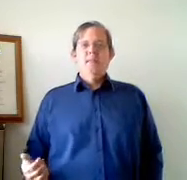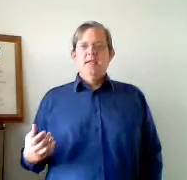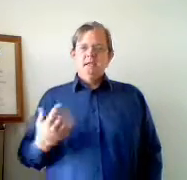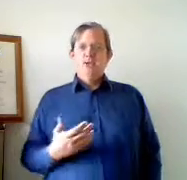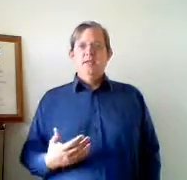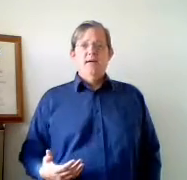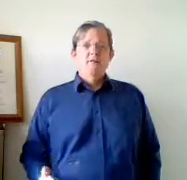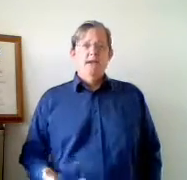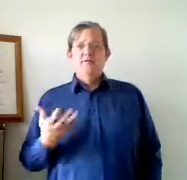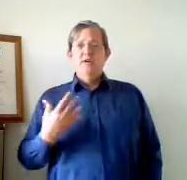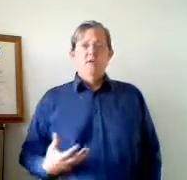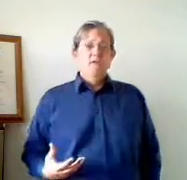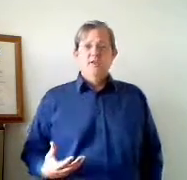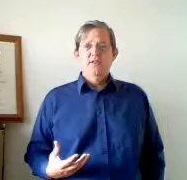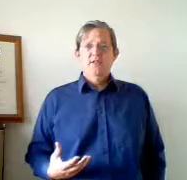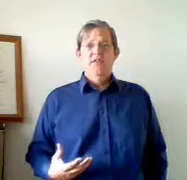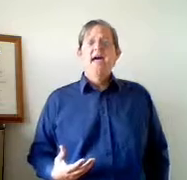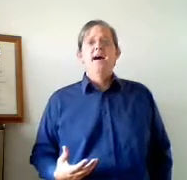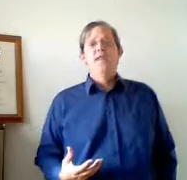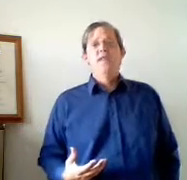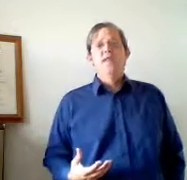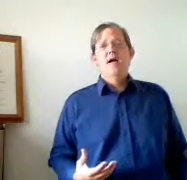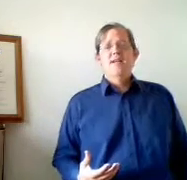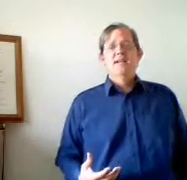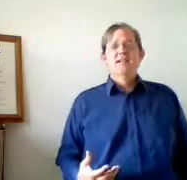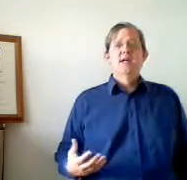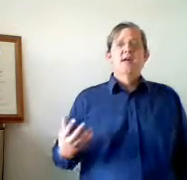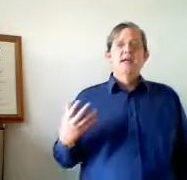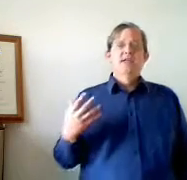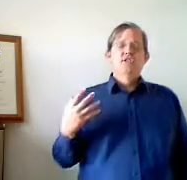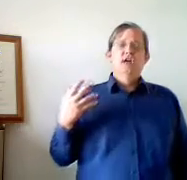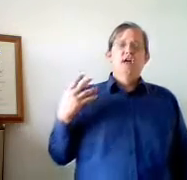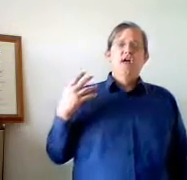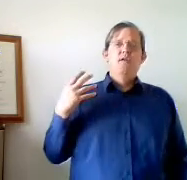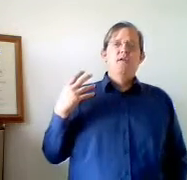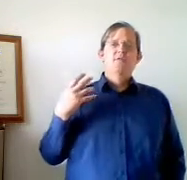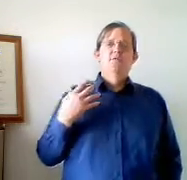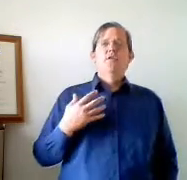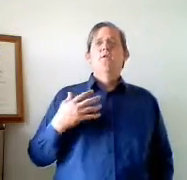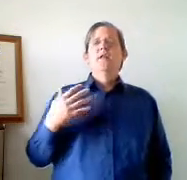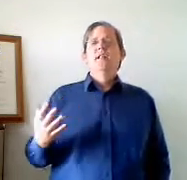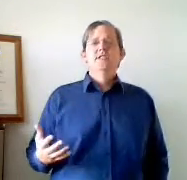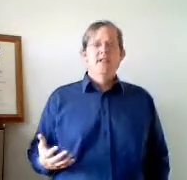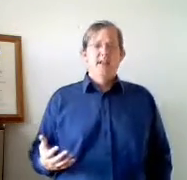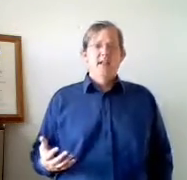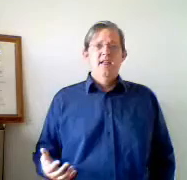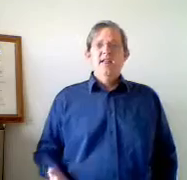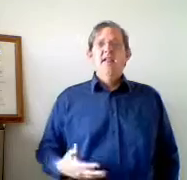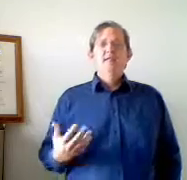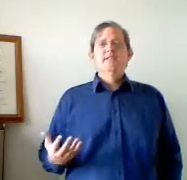gets hold of you. You're the first impression that they have of what the company is based on some sort of realistic thing. Everybody